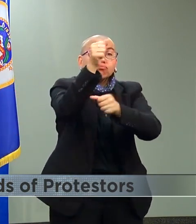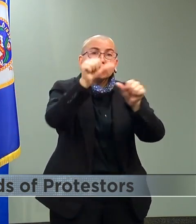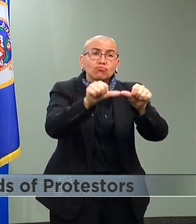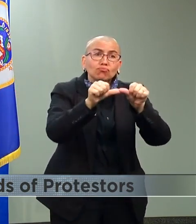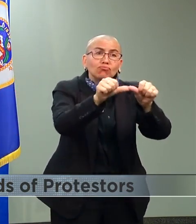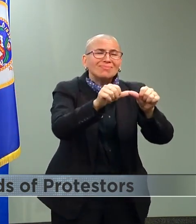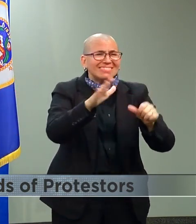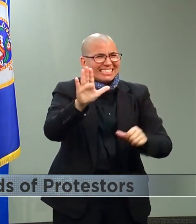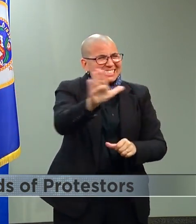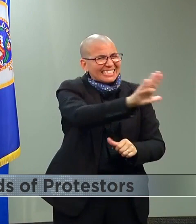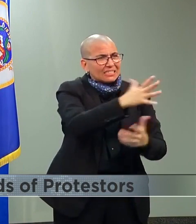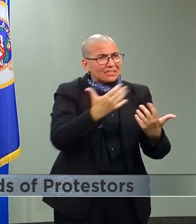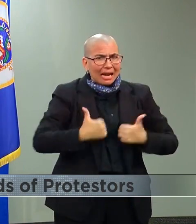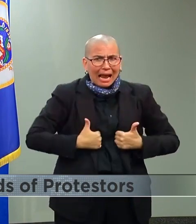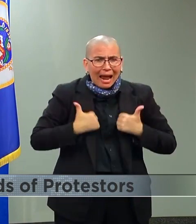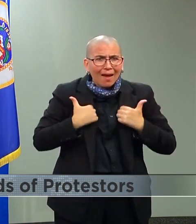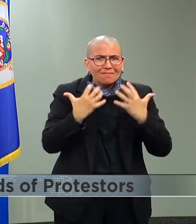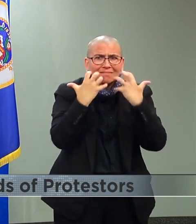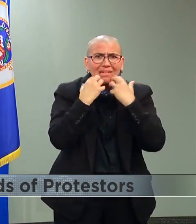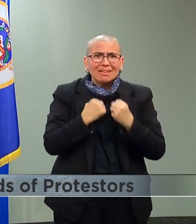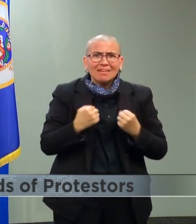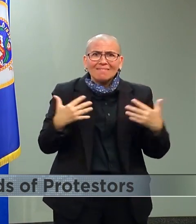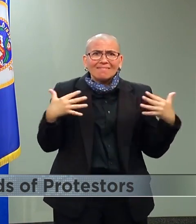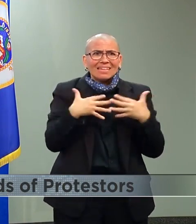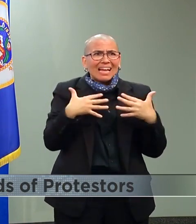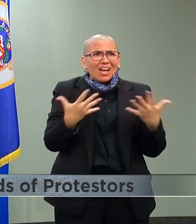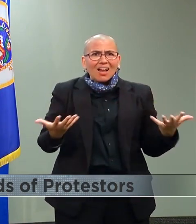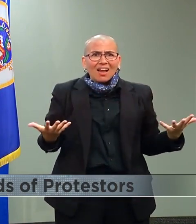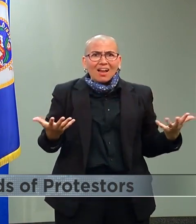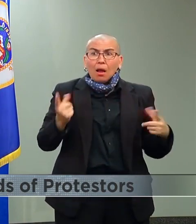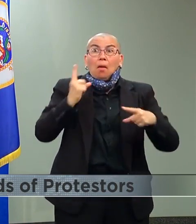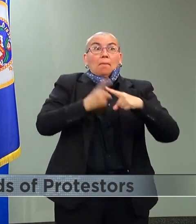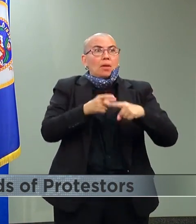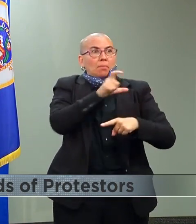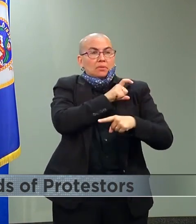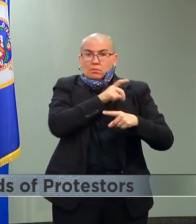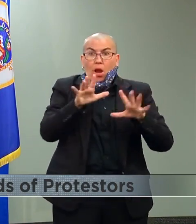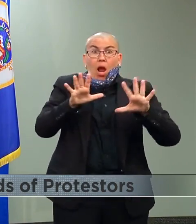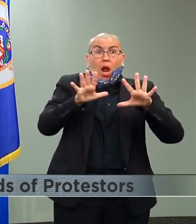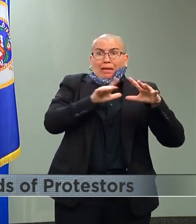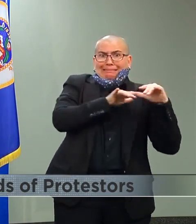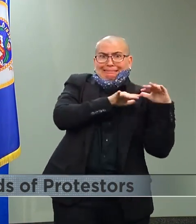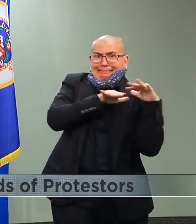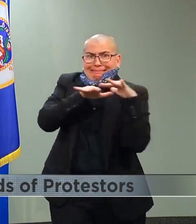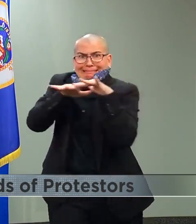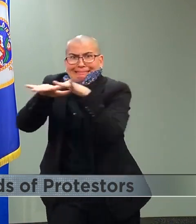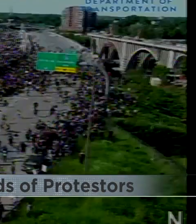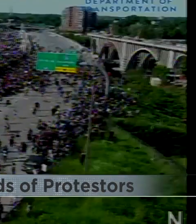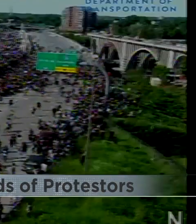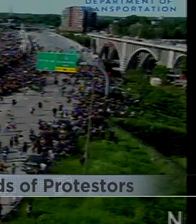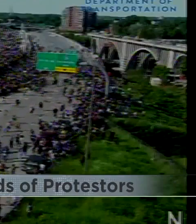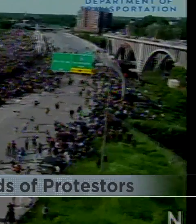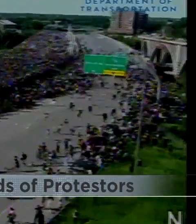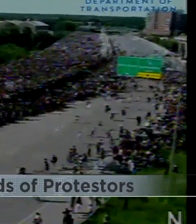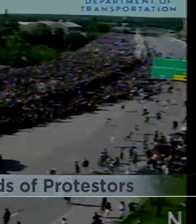enforcement made sure the person who was trying to hurt peaceful protesters is in police custody and will be charged to the fullest extent that we can do.